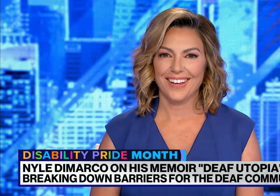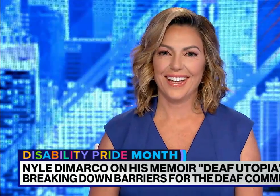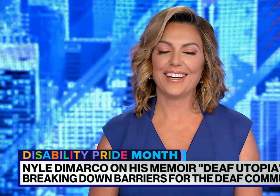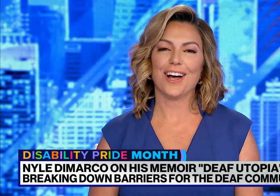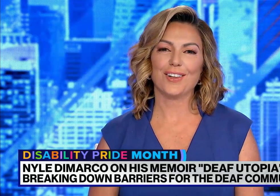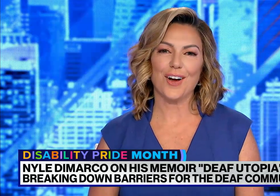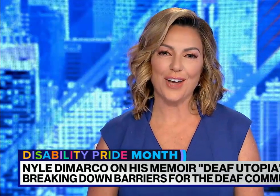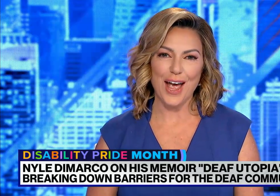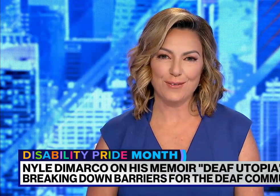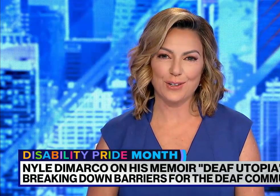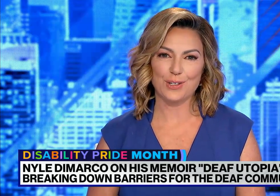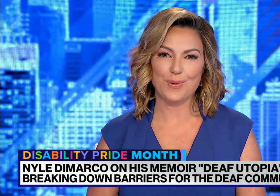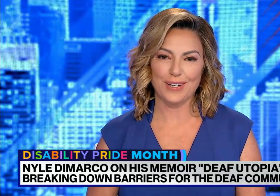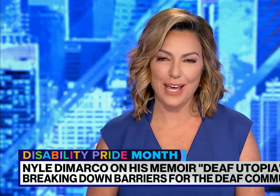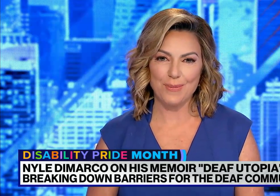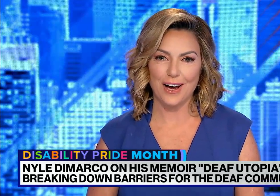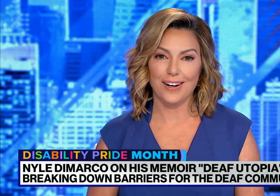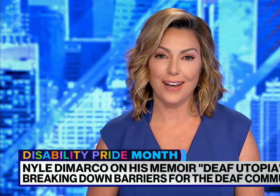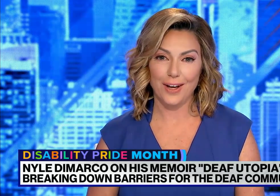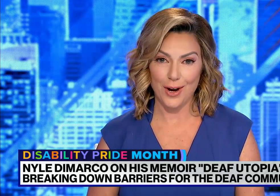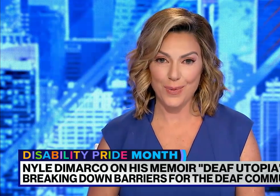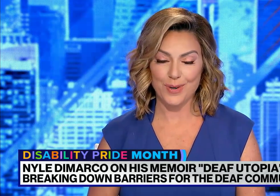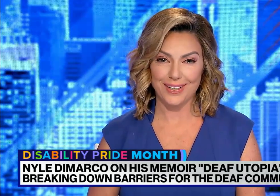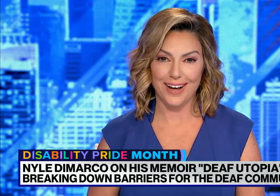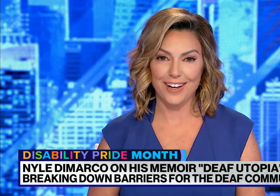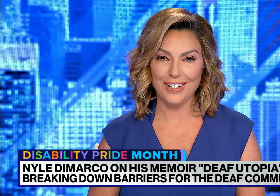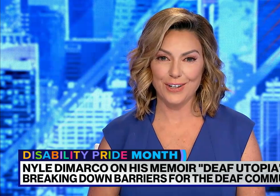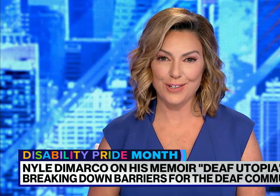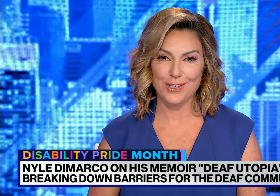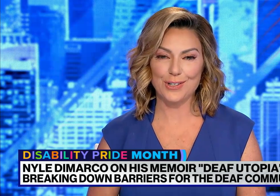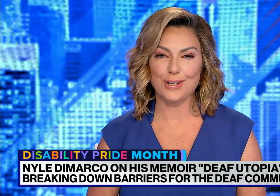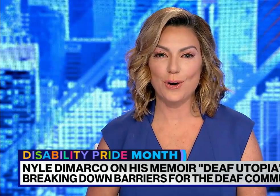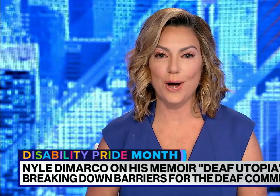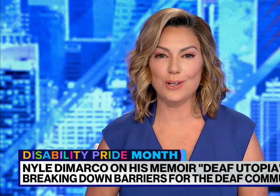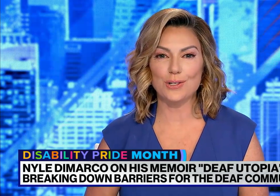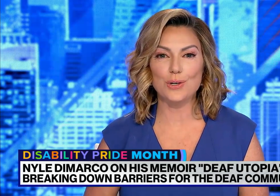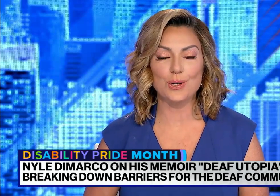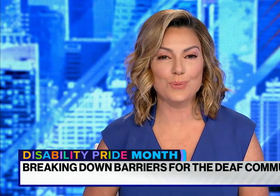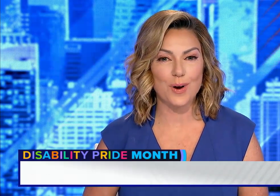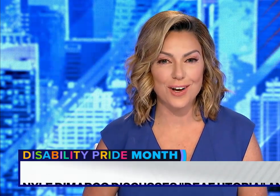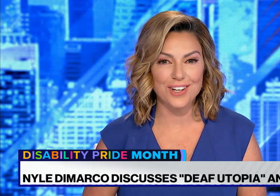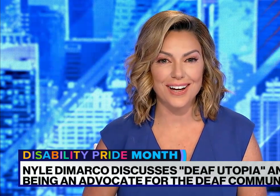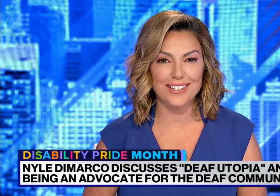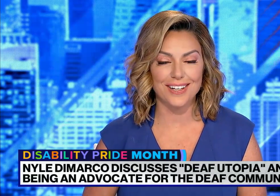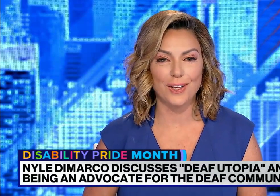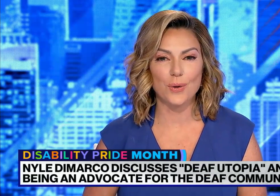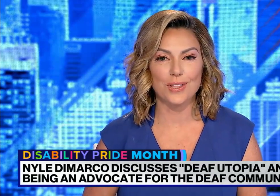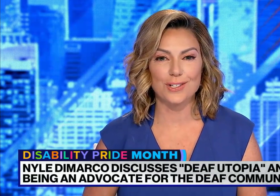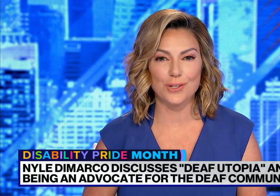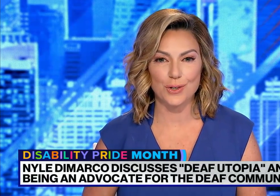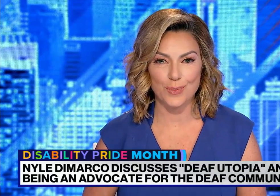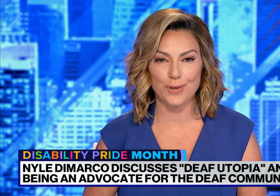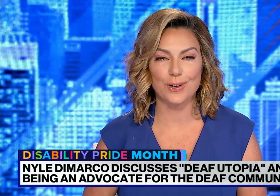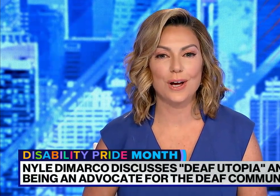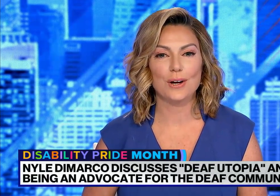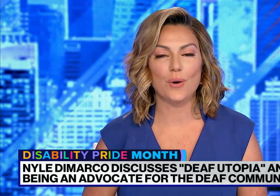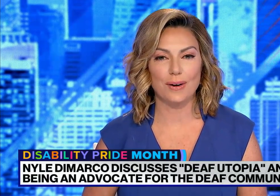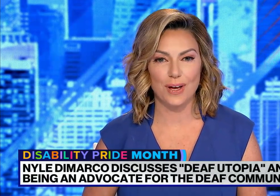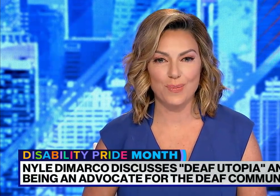And not long after his book came out, I caught up with Niall here in studio on his newest projects, along with his interpreter, Gray Van